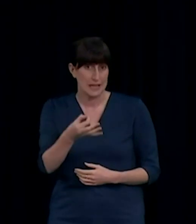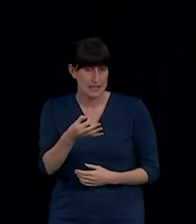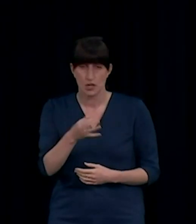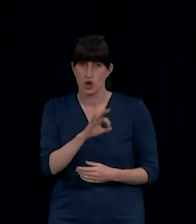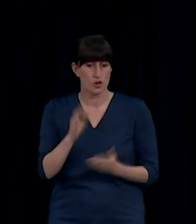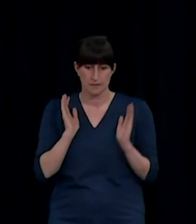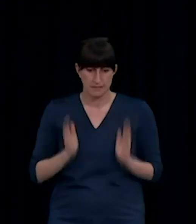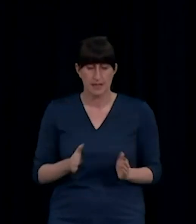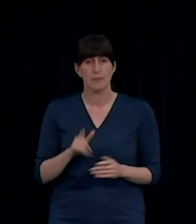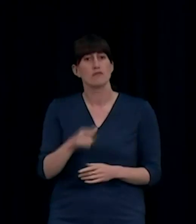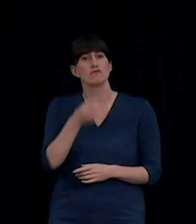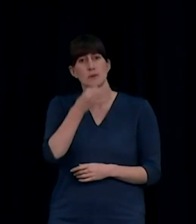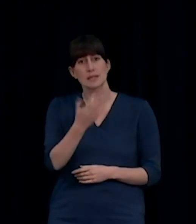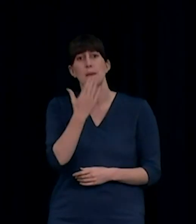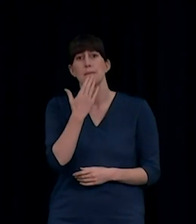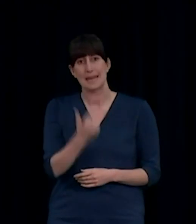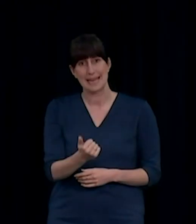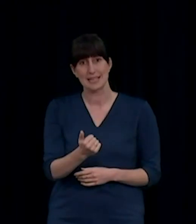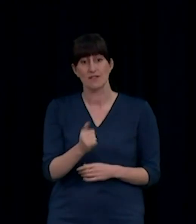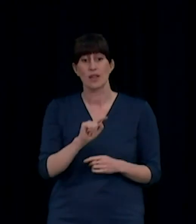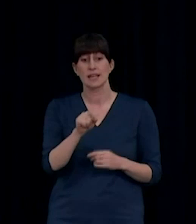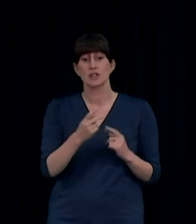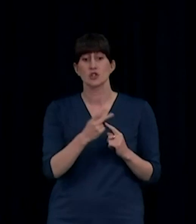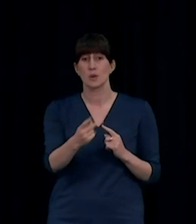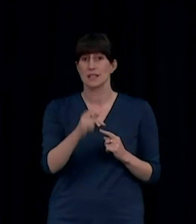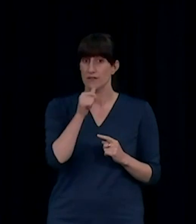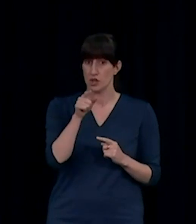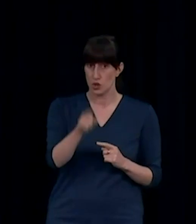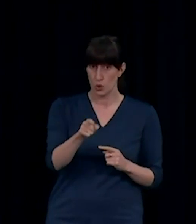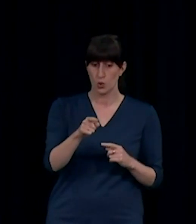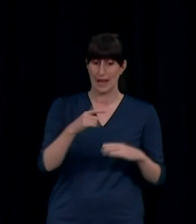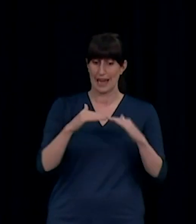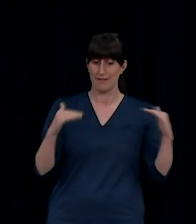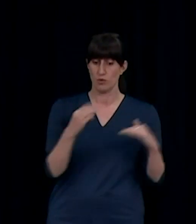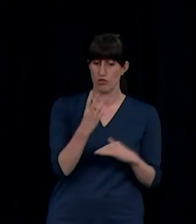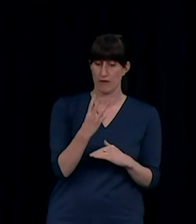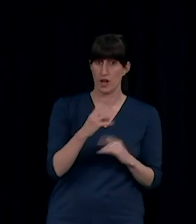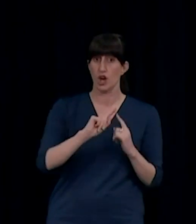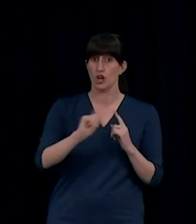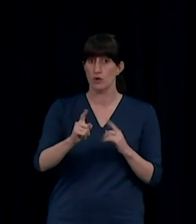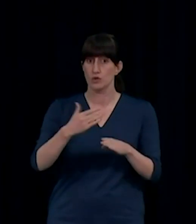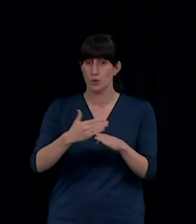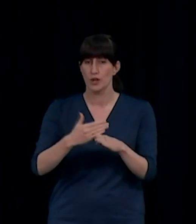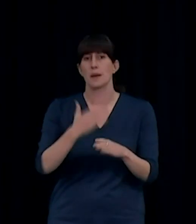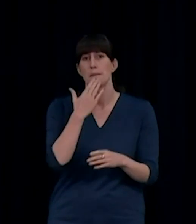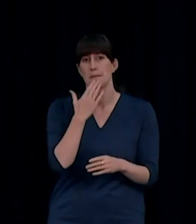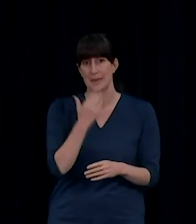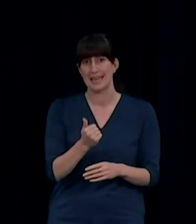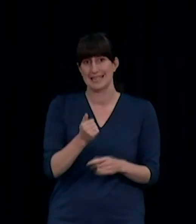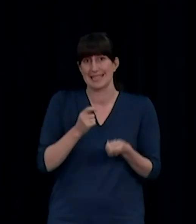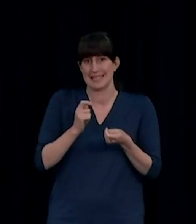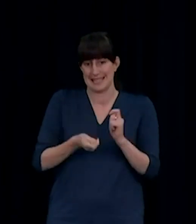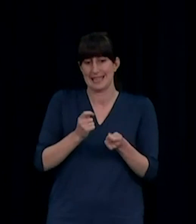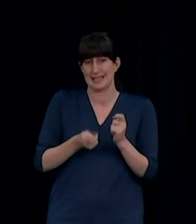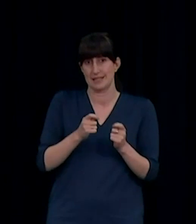those workers to, over the next two weeks, whether you have symptoms or not, to get two tests at least five days apart. This is part